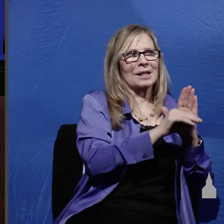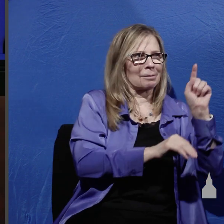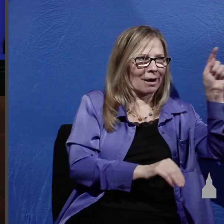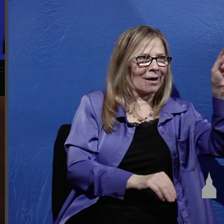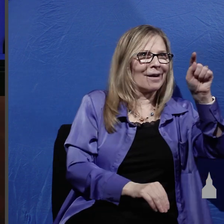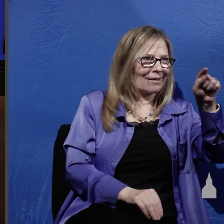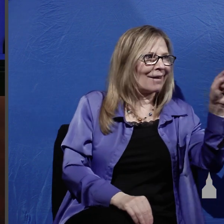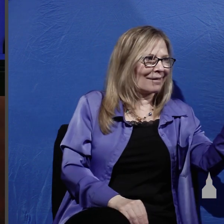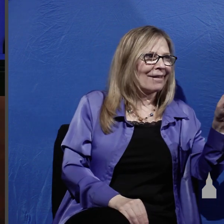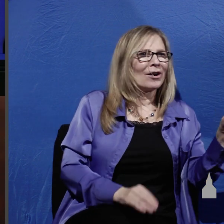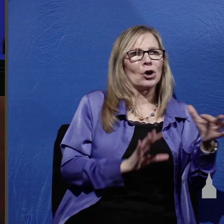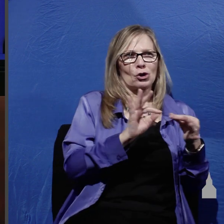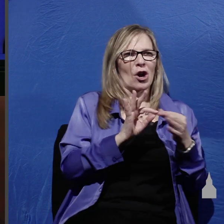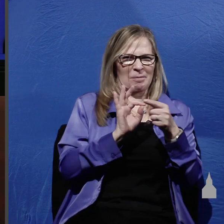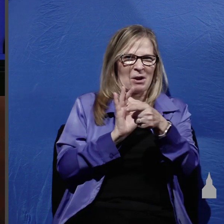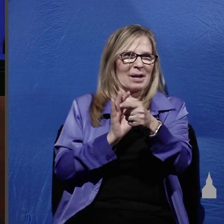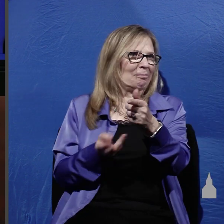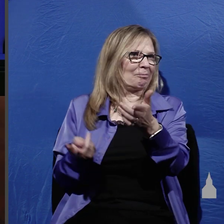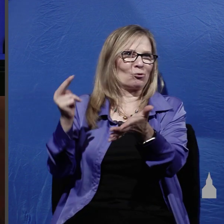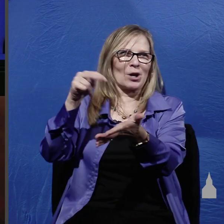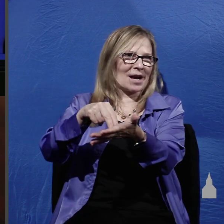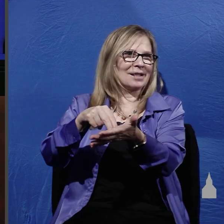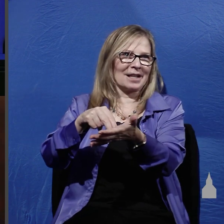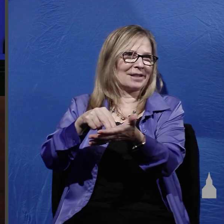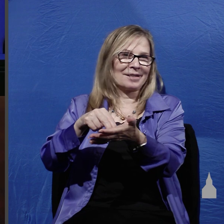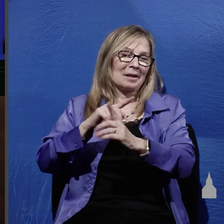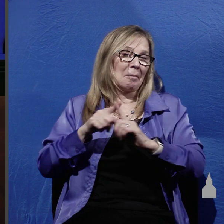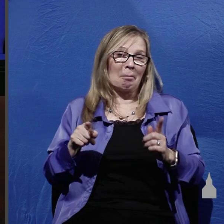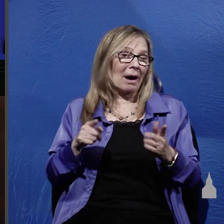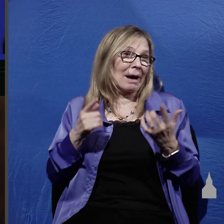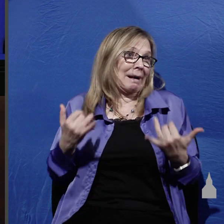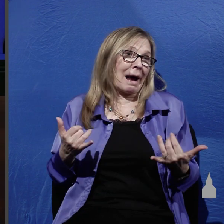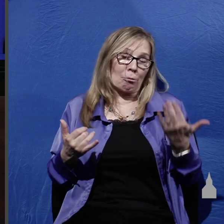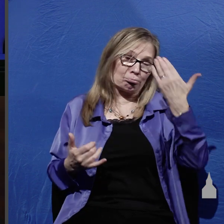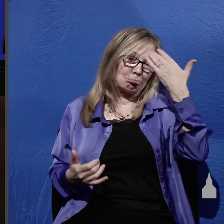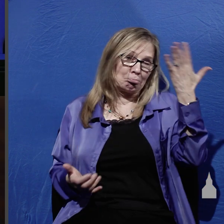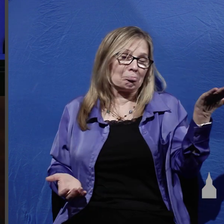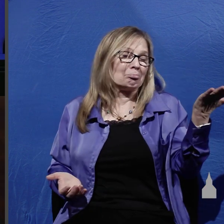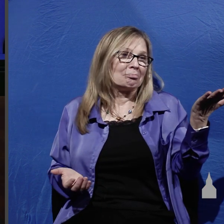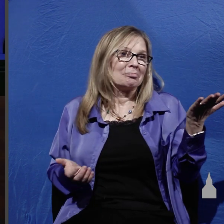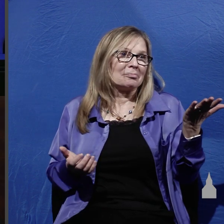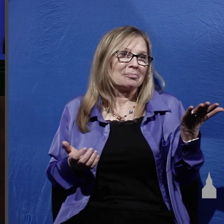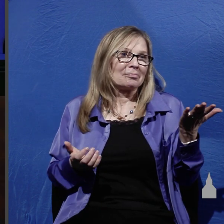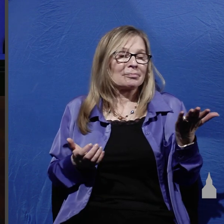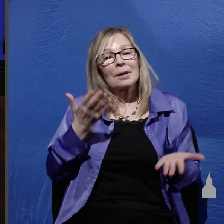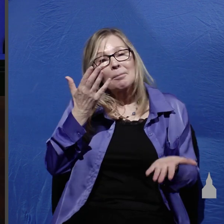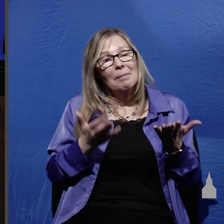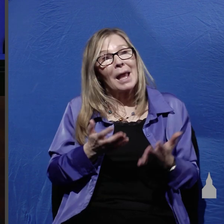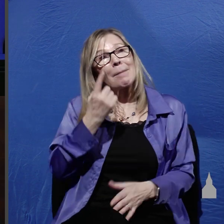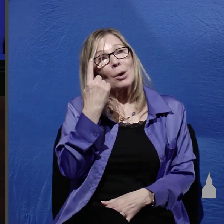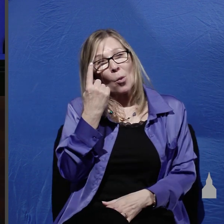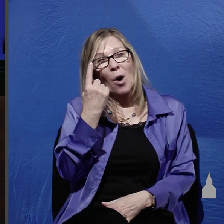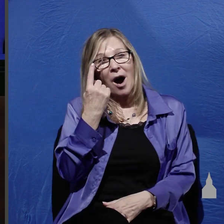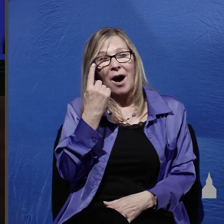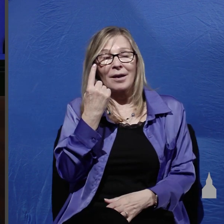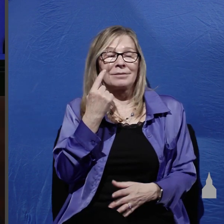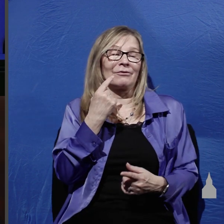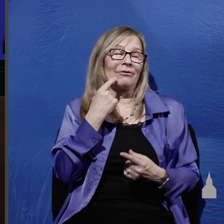that spoke of Messiah rising from the dead perhaps the one that is so very very clear